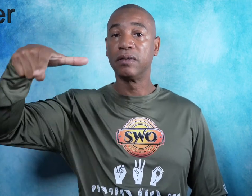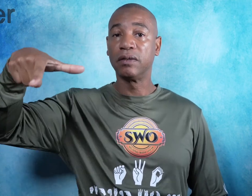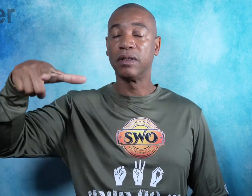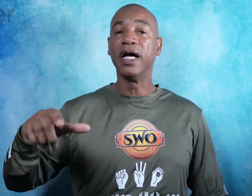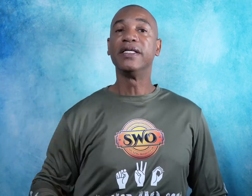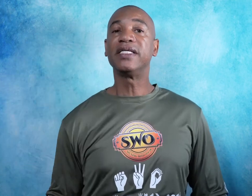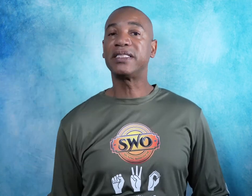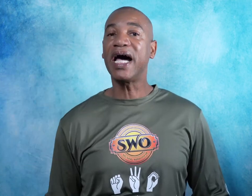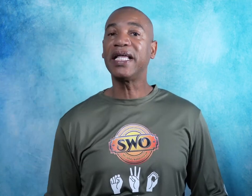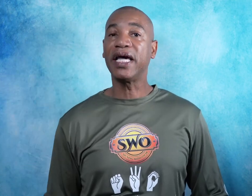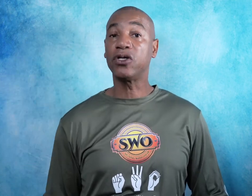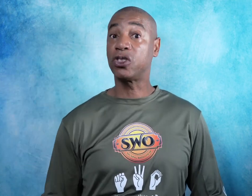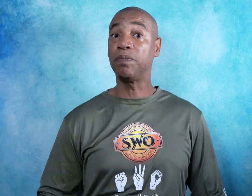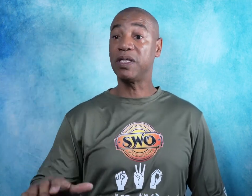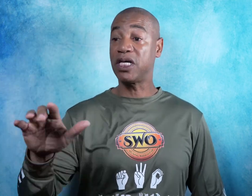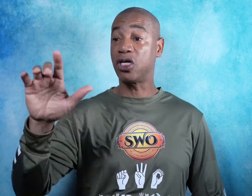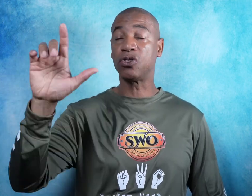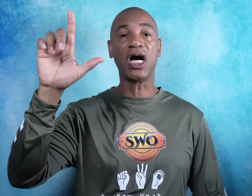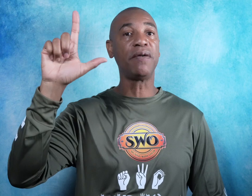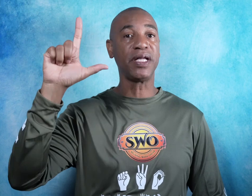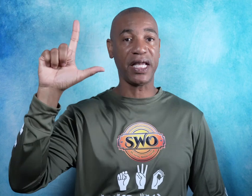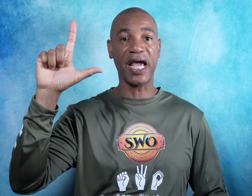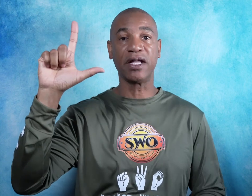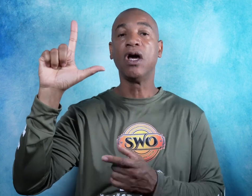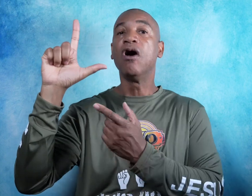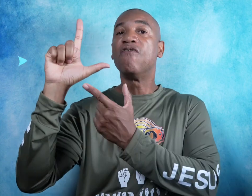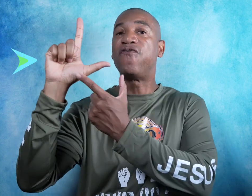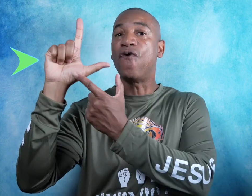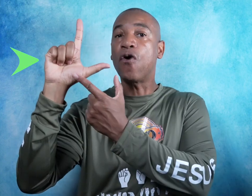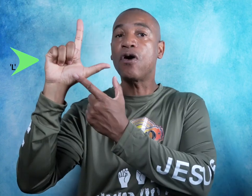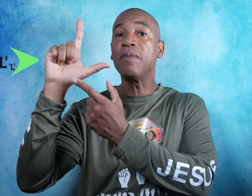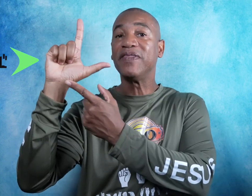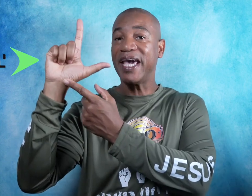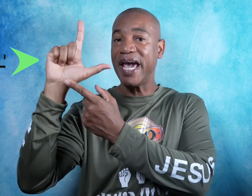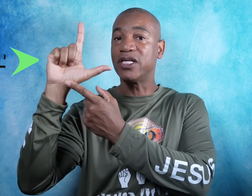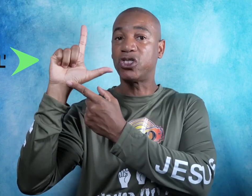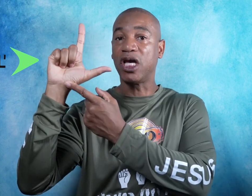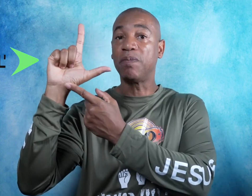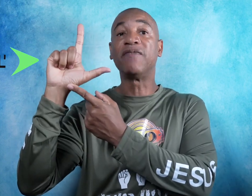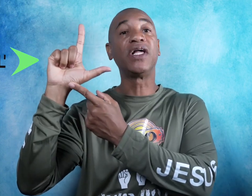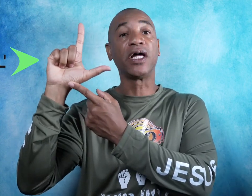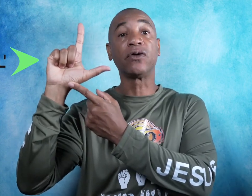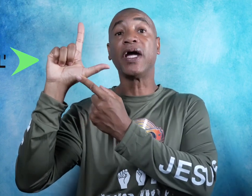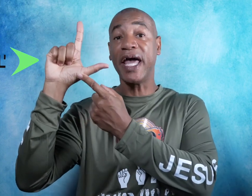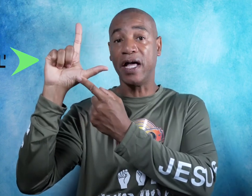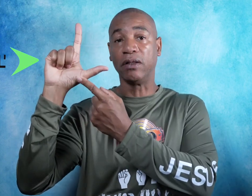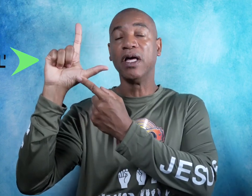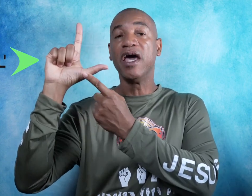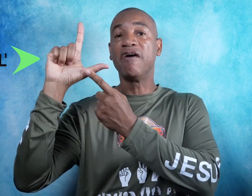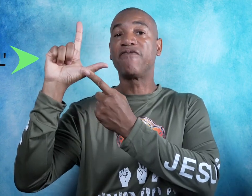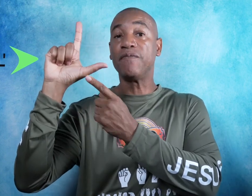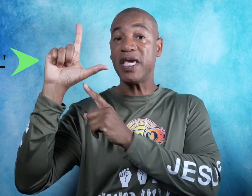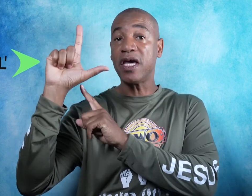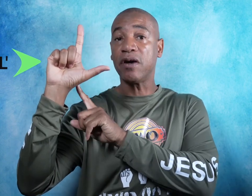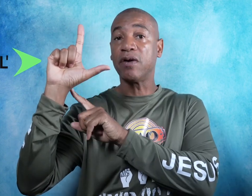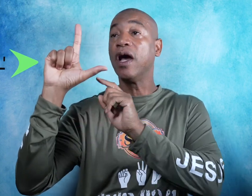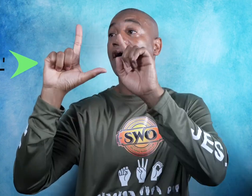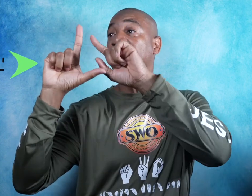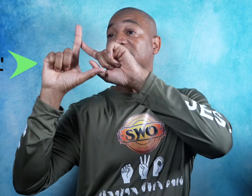To sign later simply take your dominant hand form the hand shape of the letter L and from here the